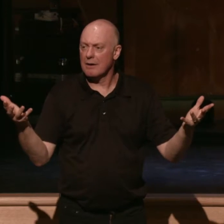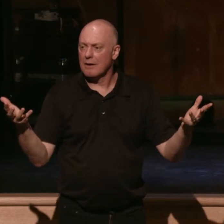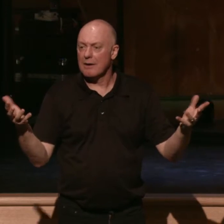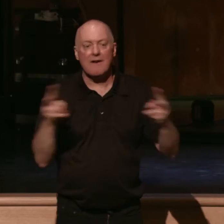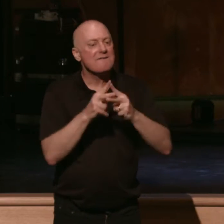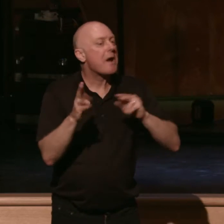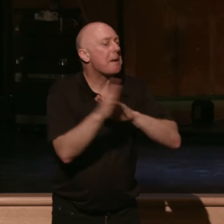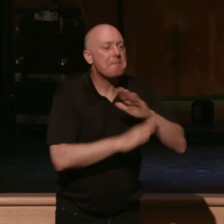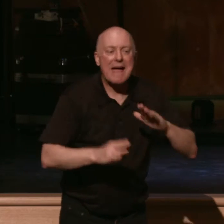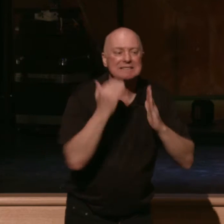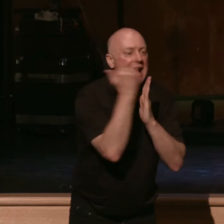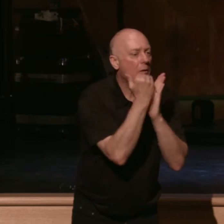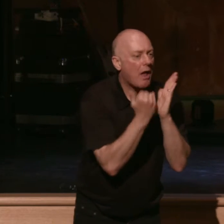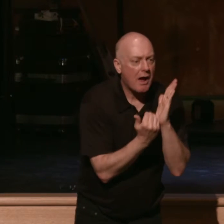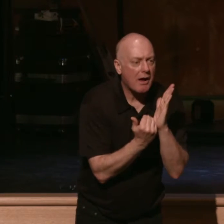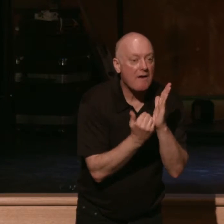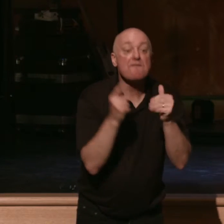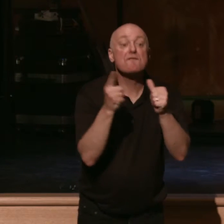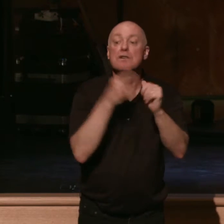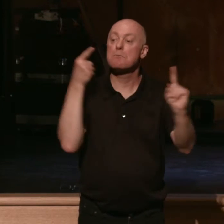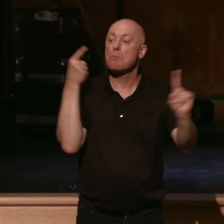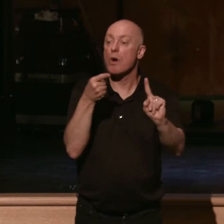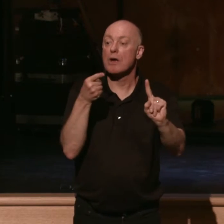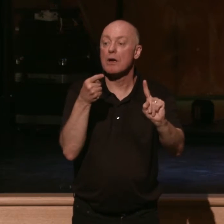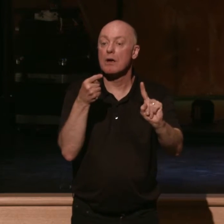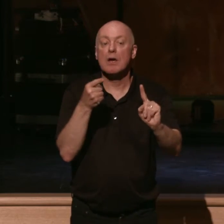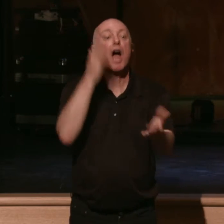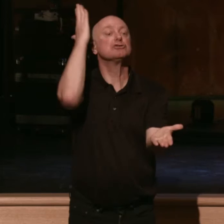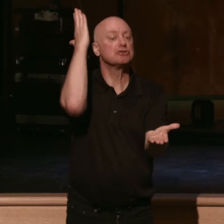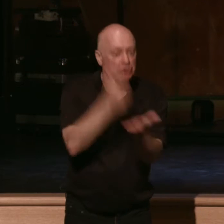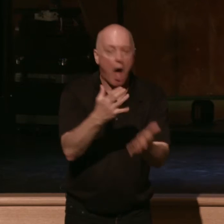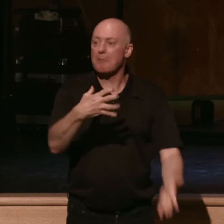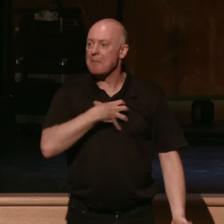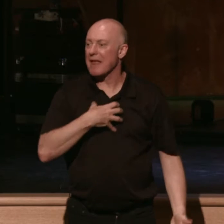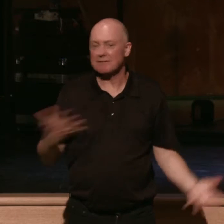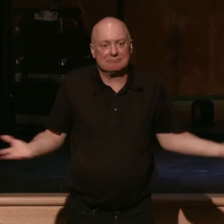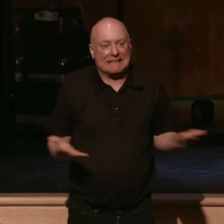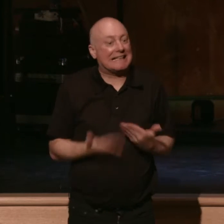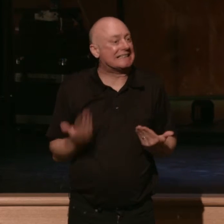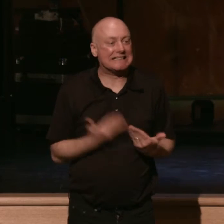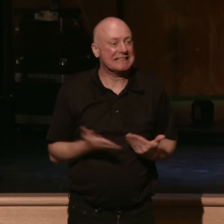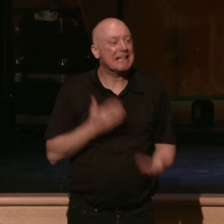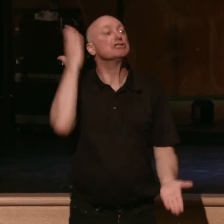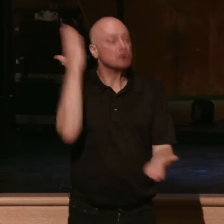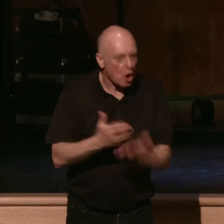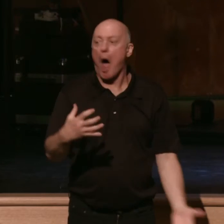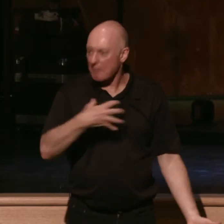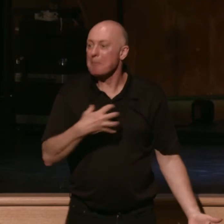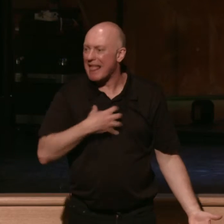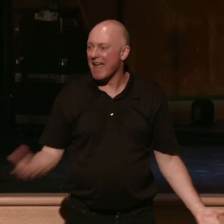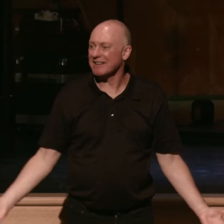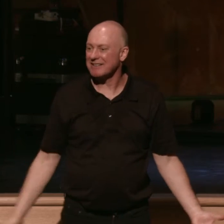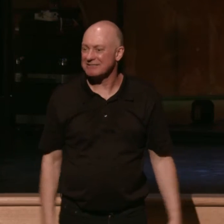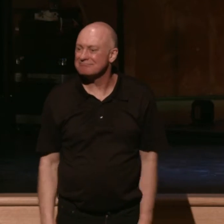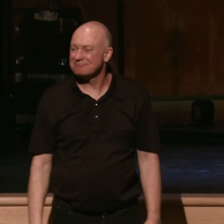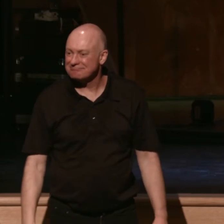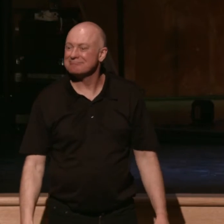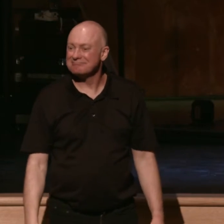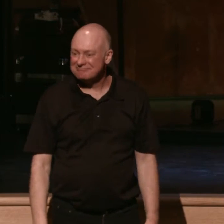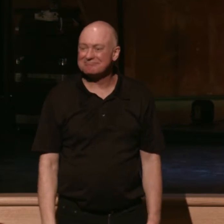outline. It's this first point. Stop complaining. Okay? Stop complaining. From